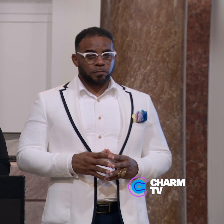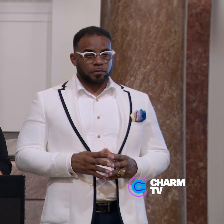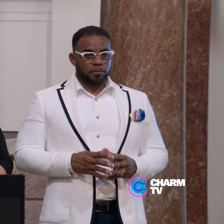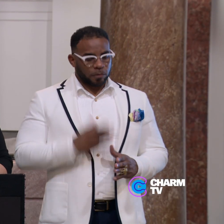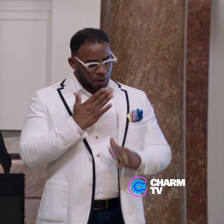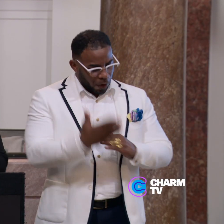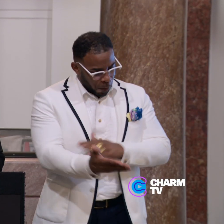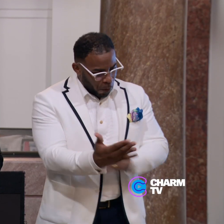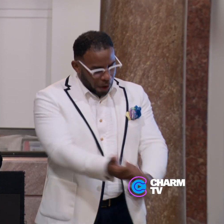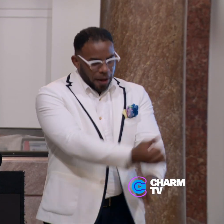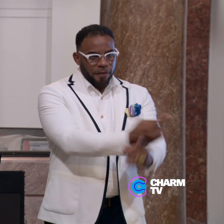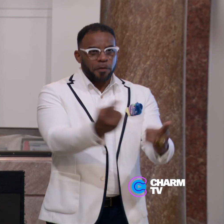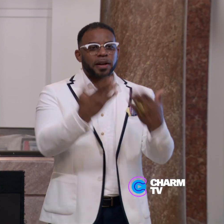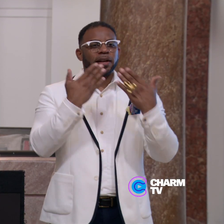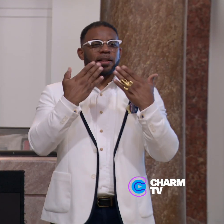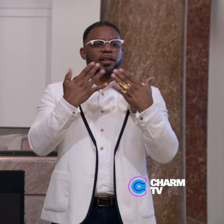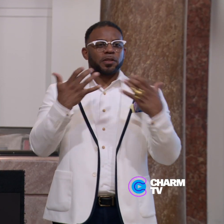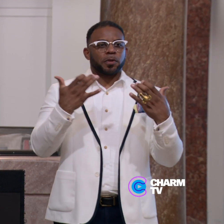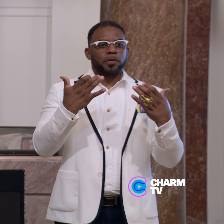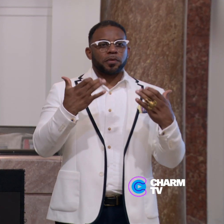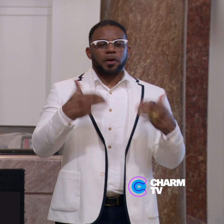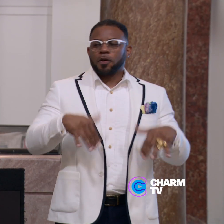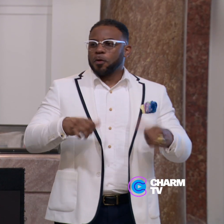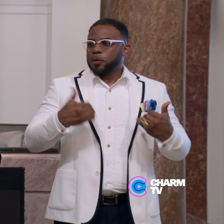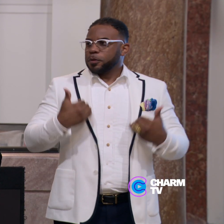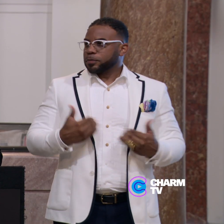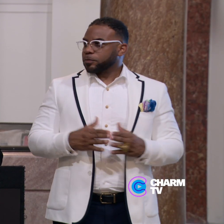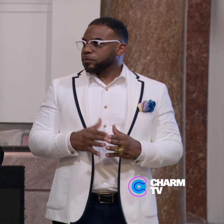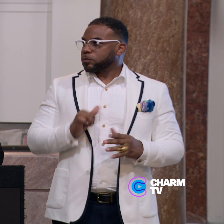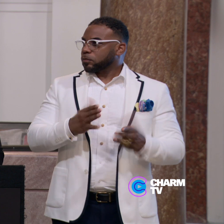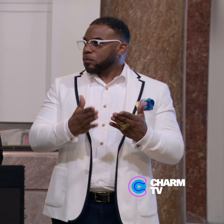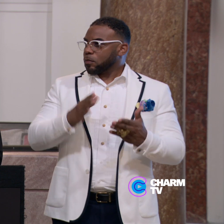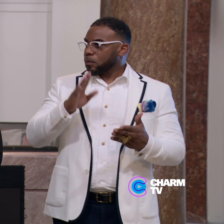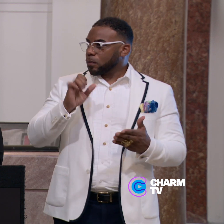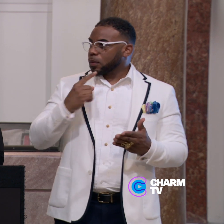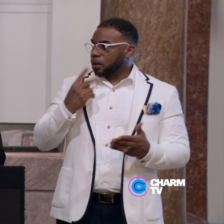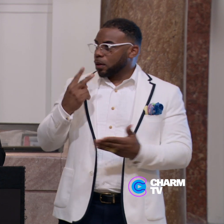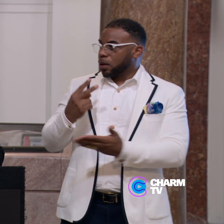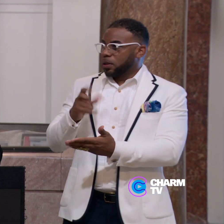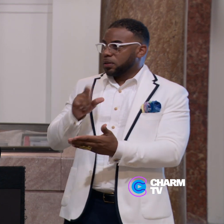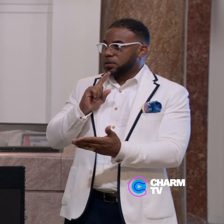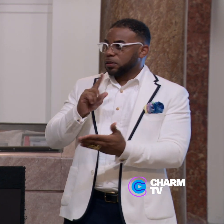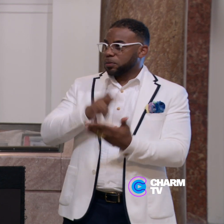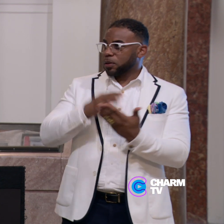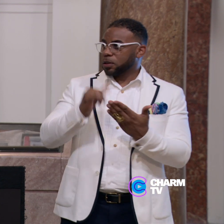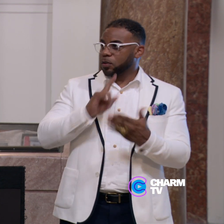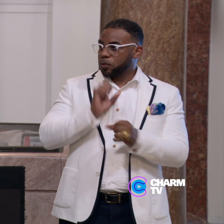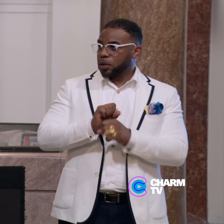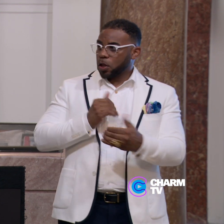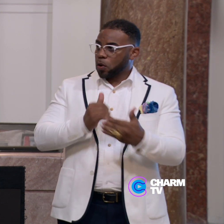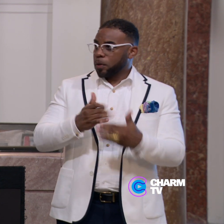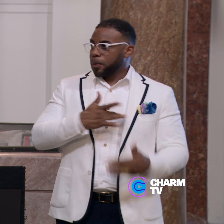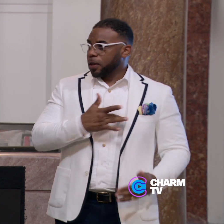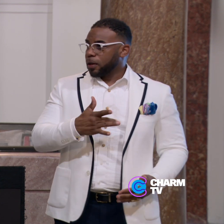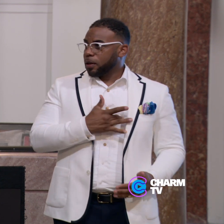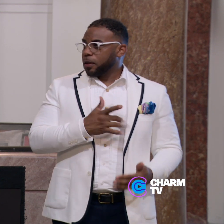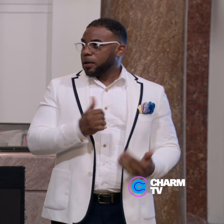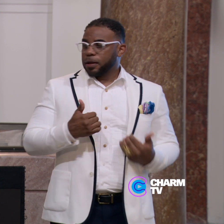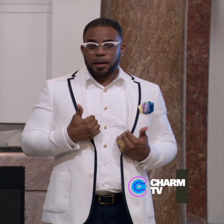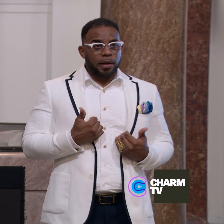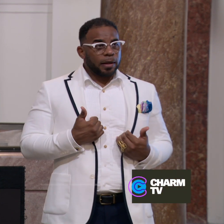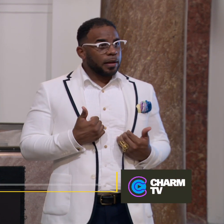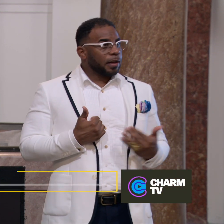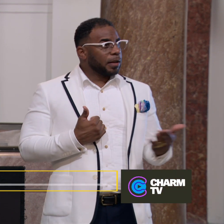Good morning, everyone. Thank you so much for having me. As you probably could tell, this is a project that's really close to my heart. I had